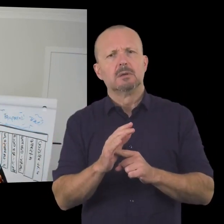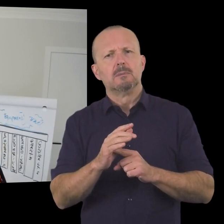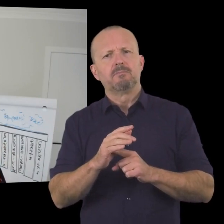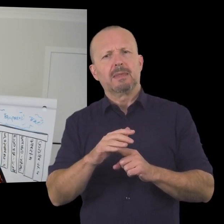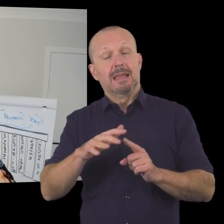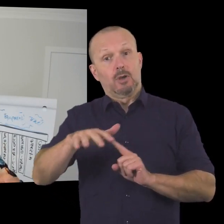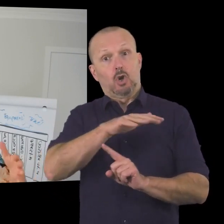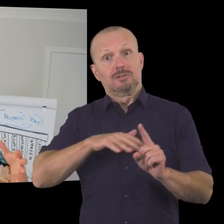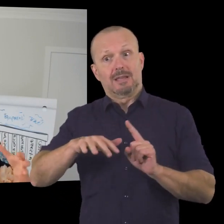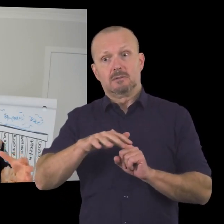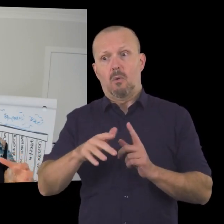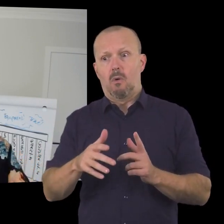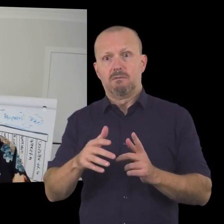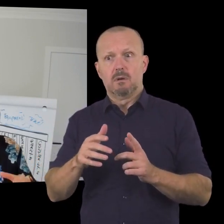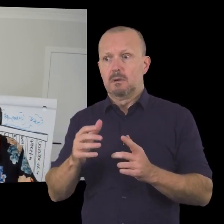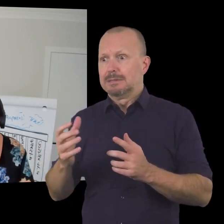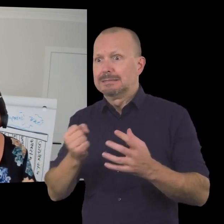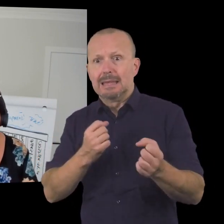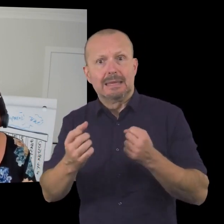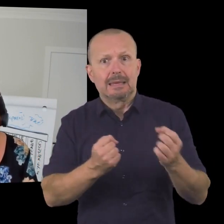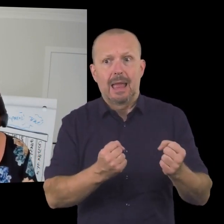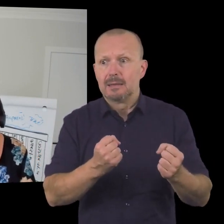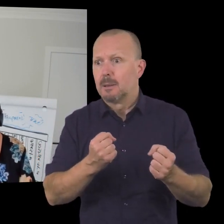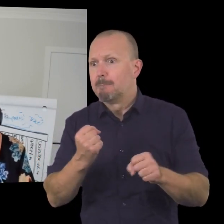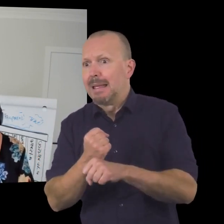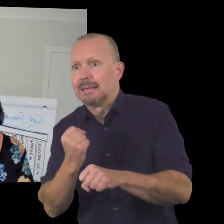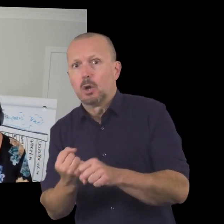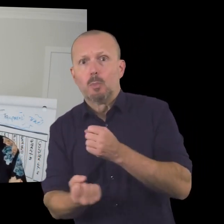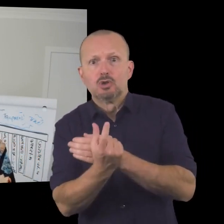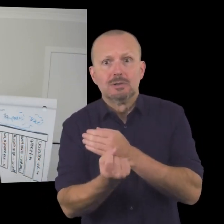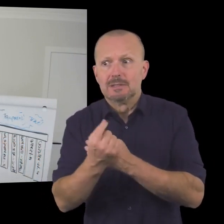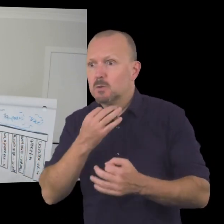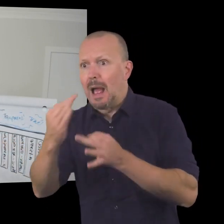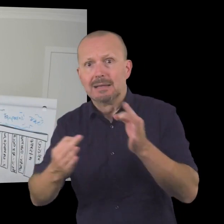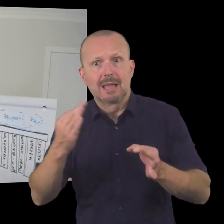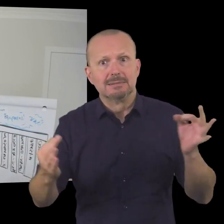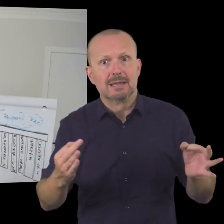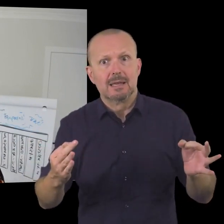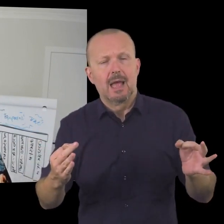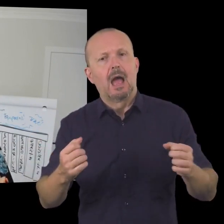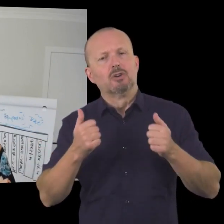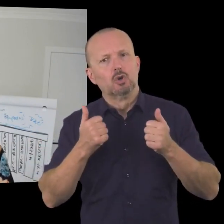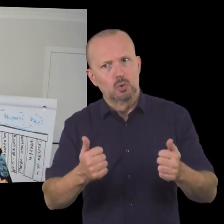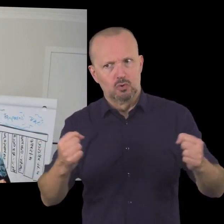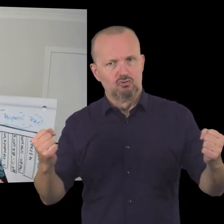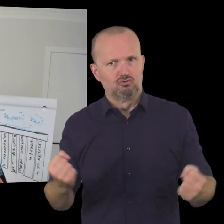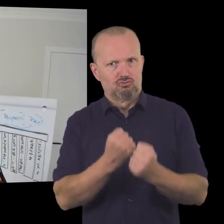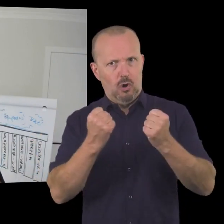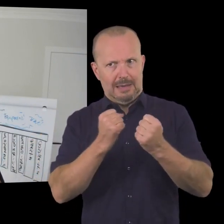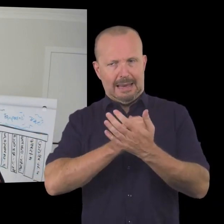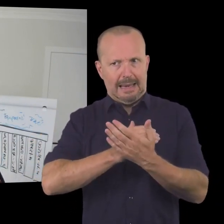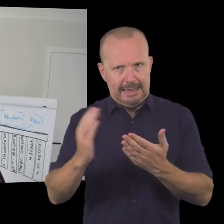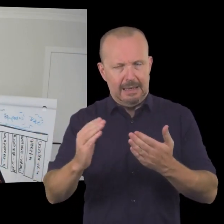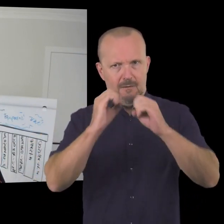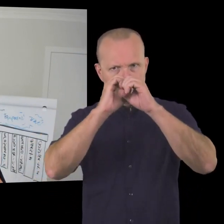uh in the context of uh taking and making as many opportunities to make the ask as possible having a well crafted